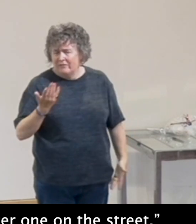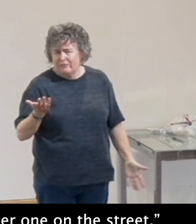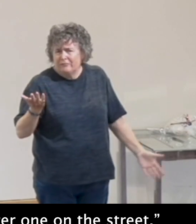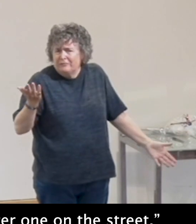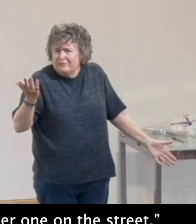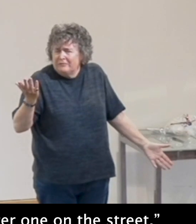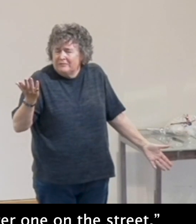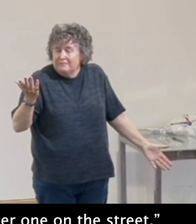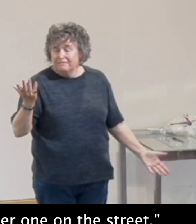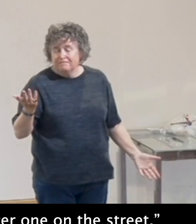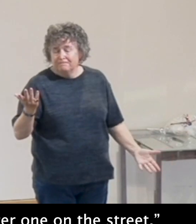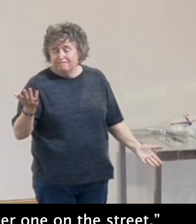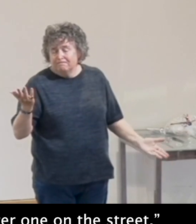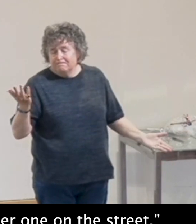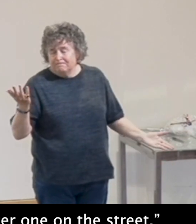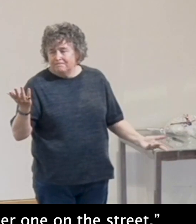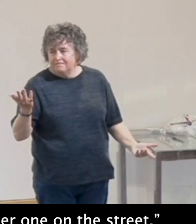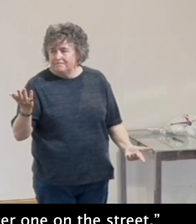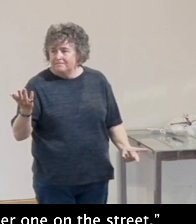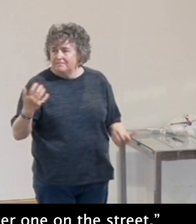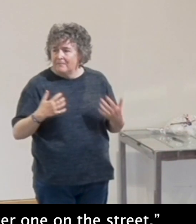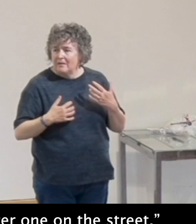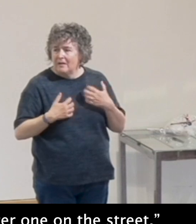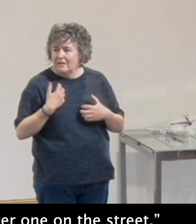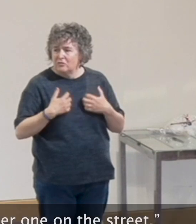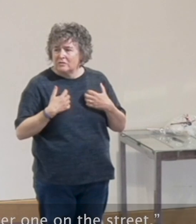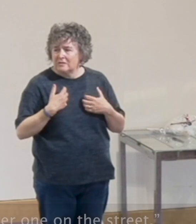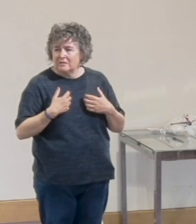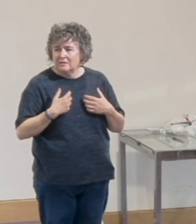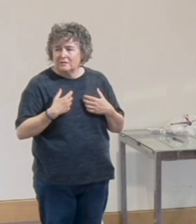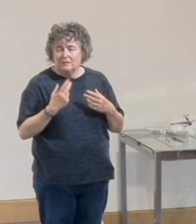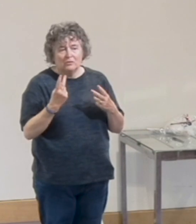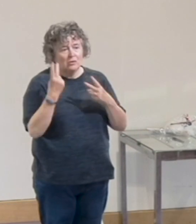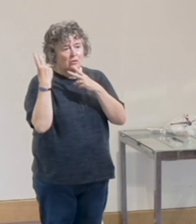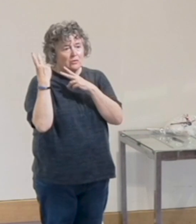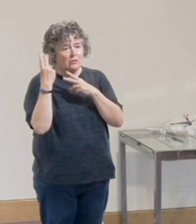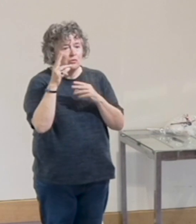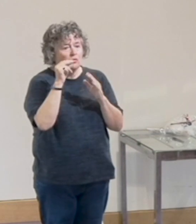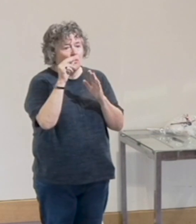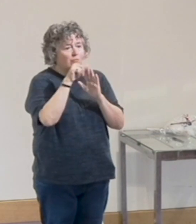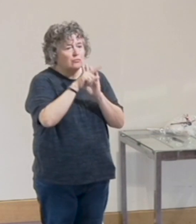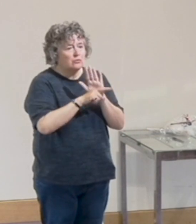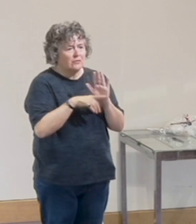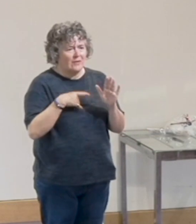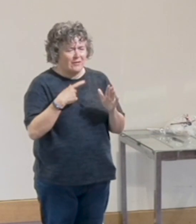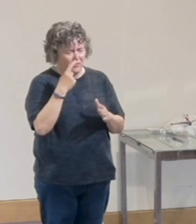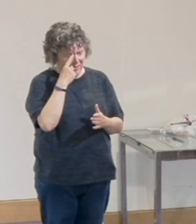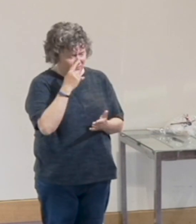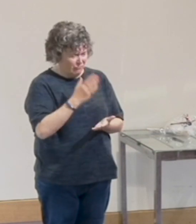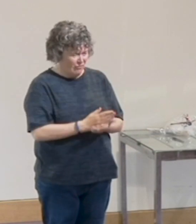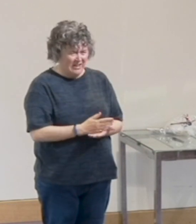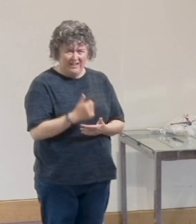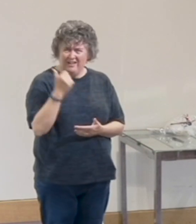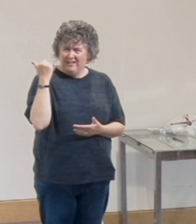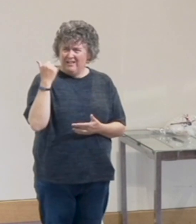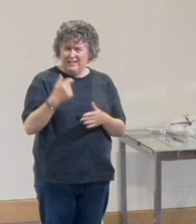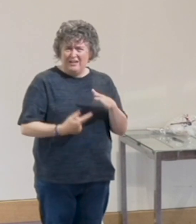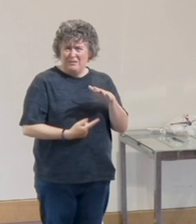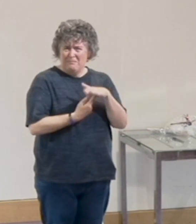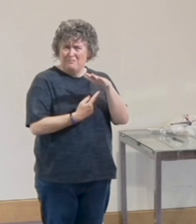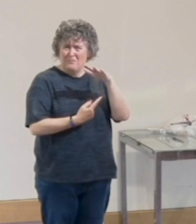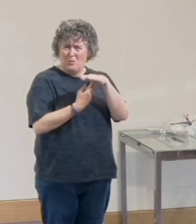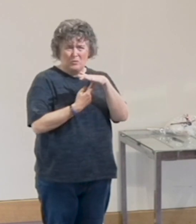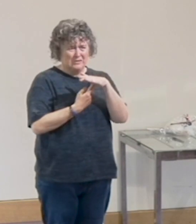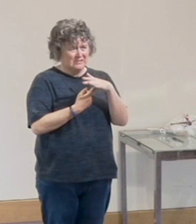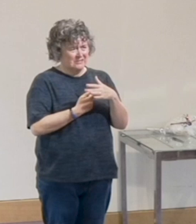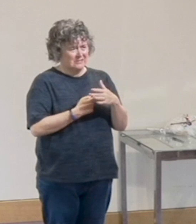But isn't it interesting? Isn't it interesting? You look at those 12 rules of life and you think, really? This is what people